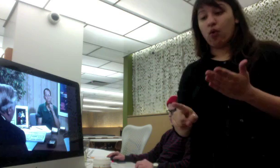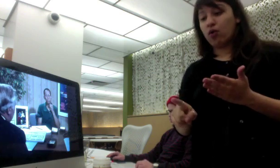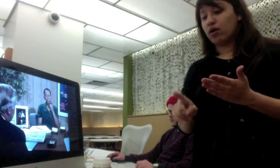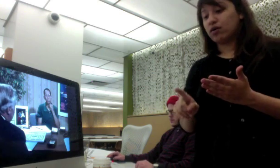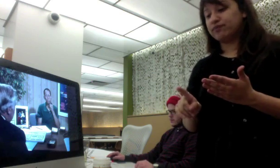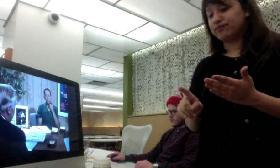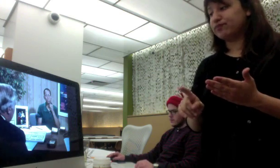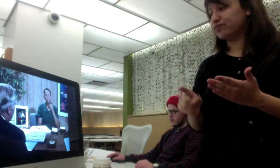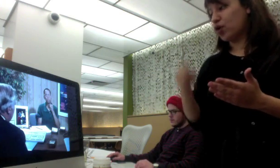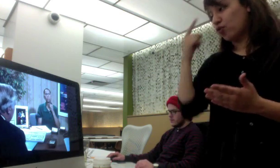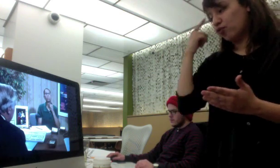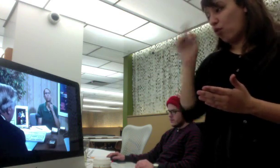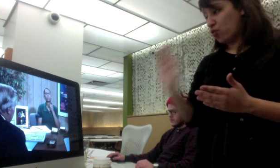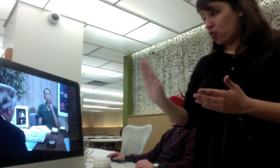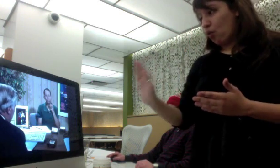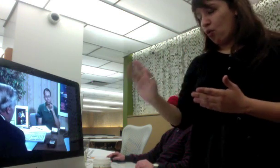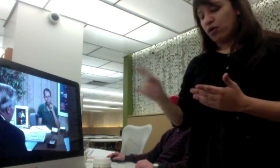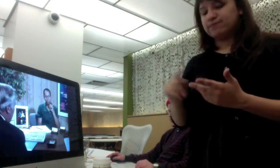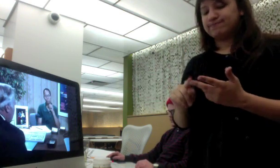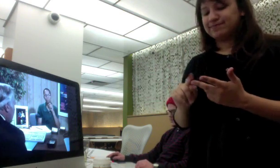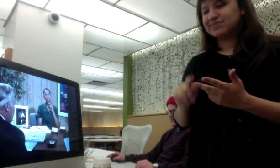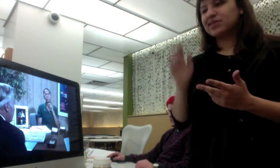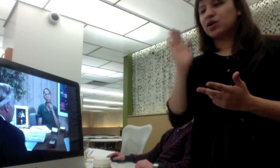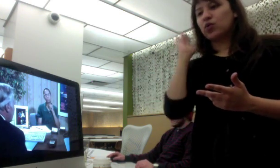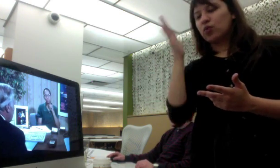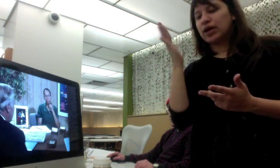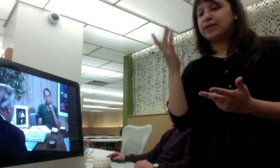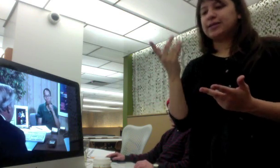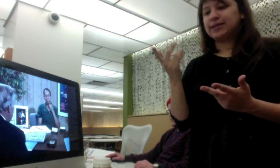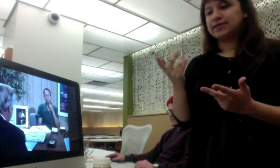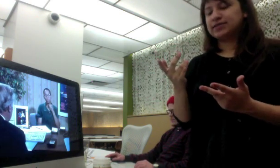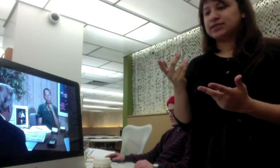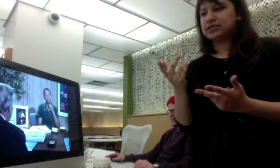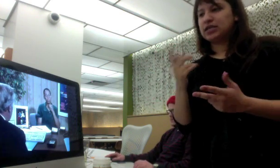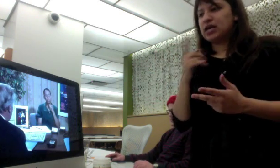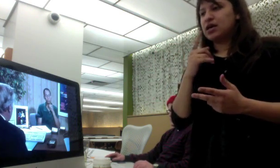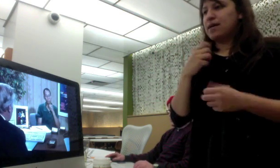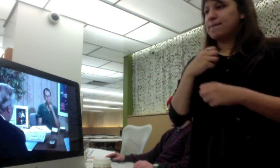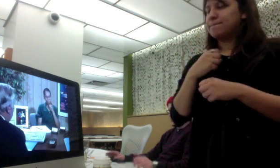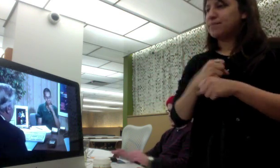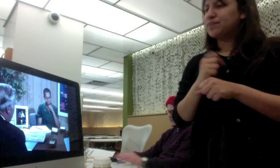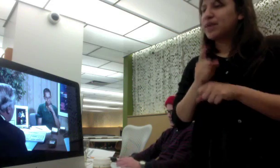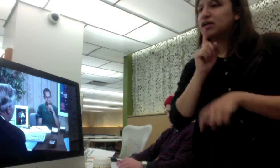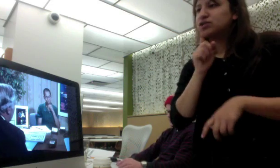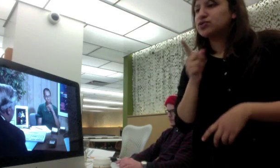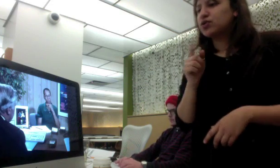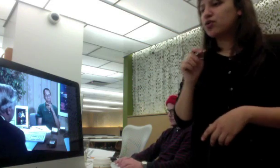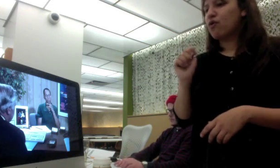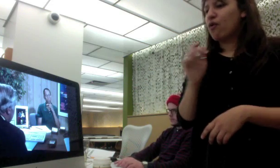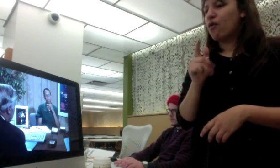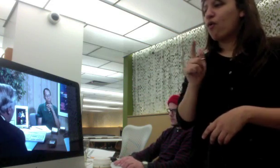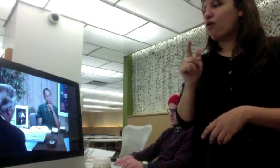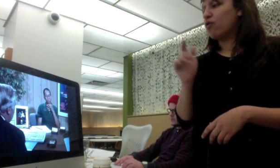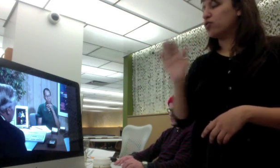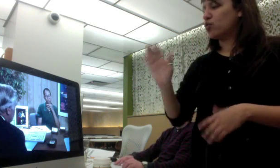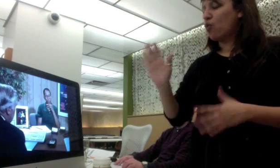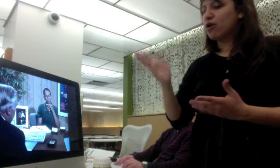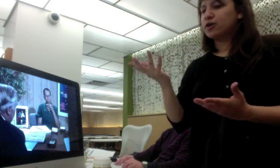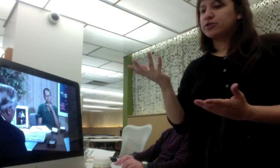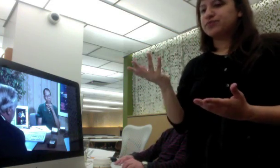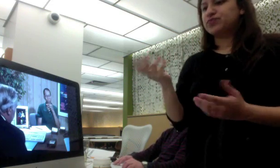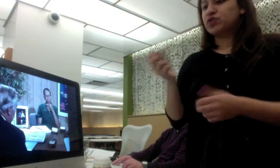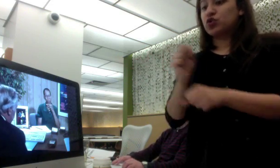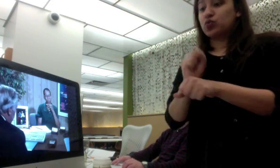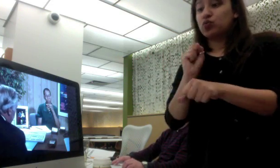do many verifications they will verify your employment they'll verify all the deposits that you have at any